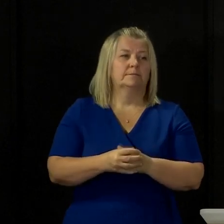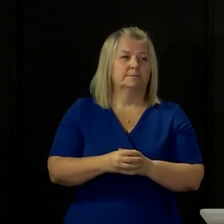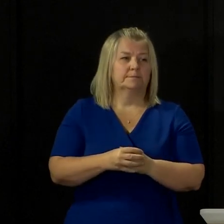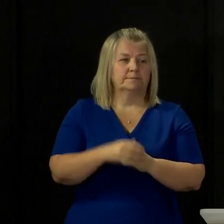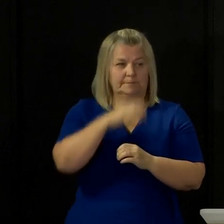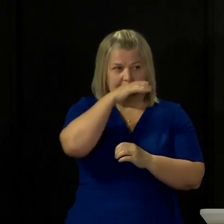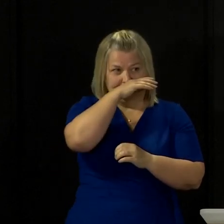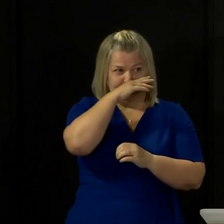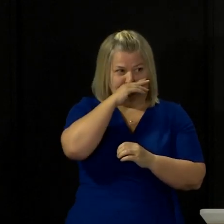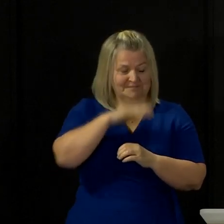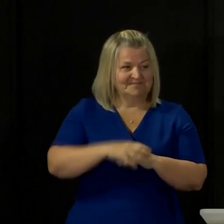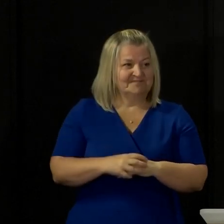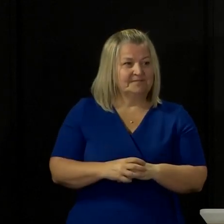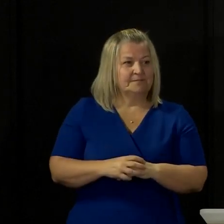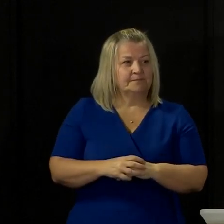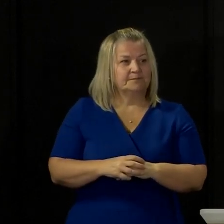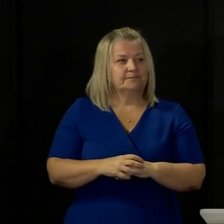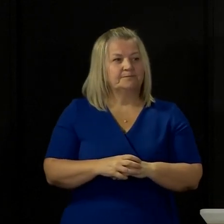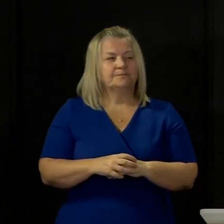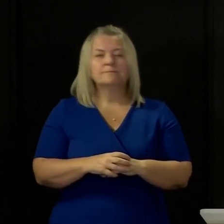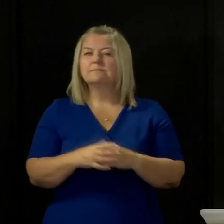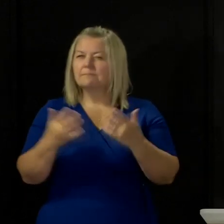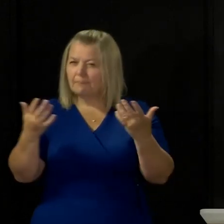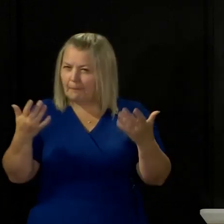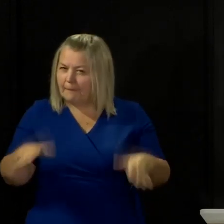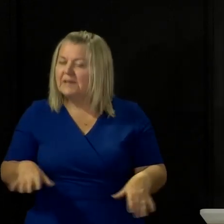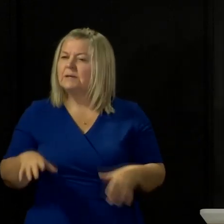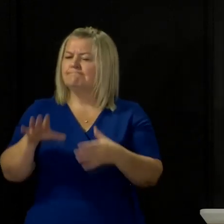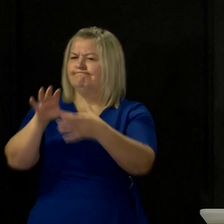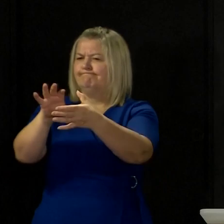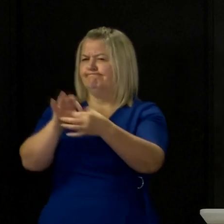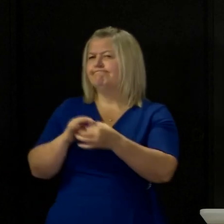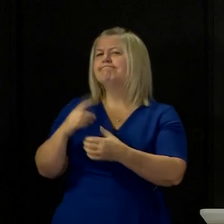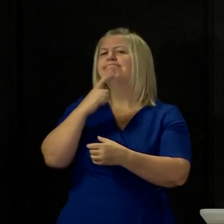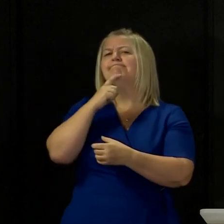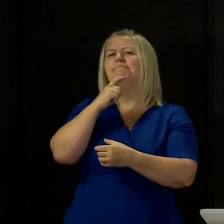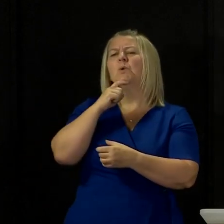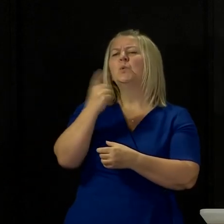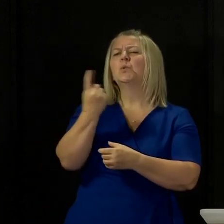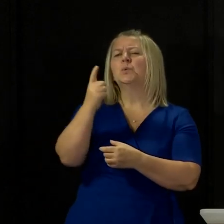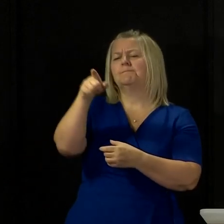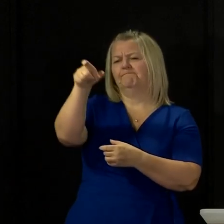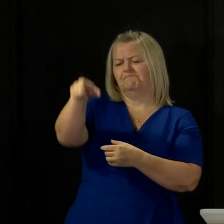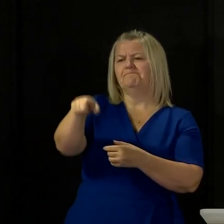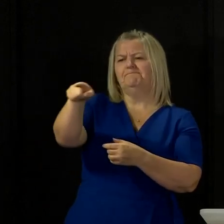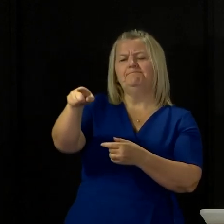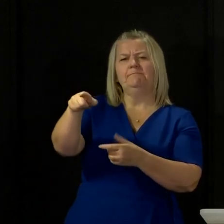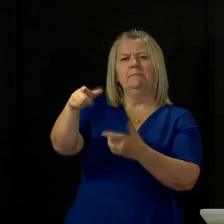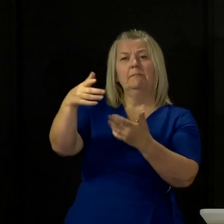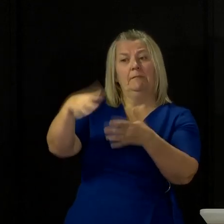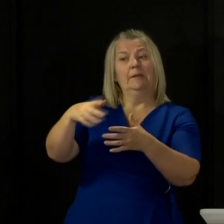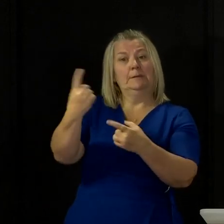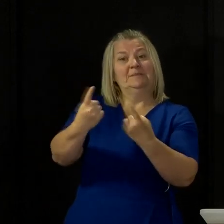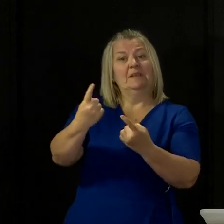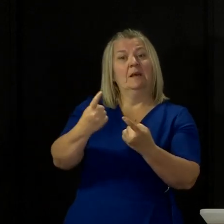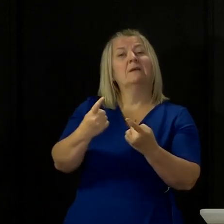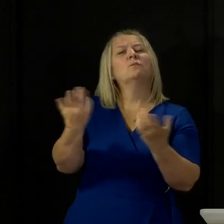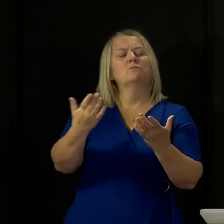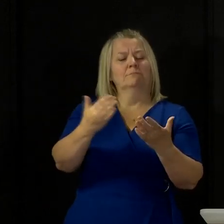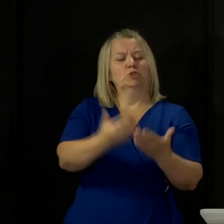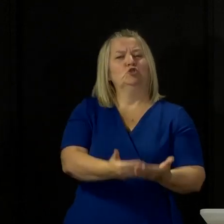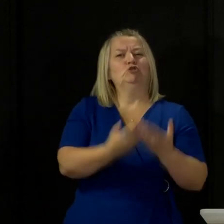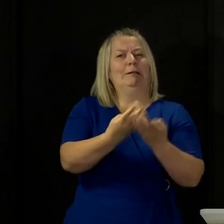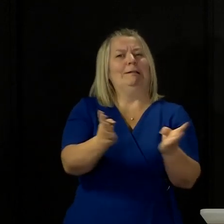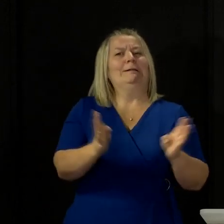Good afternoon, First Minister. We've been contacted today by a patient in the shielding group who only received a letter this morning telling